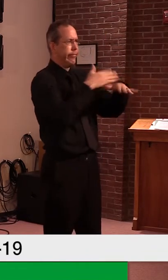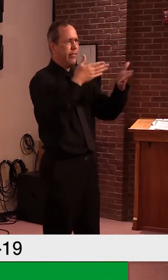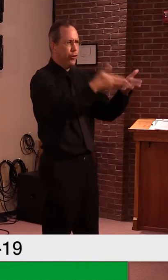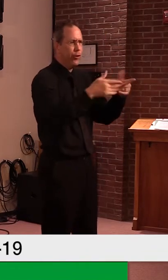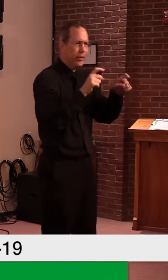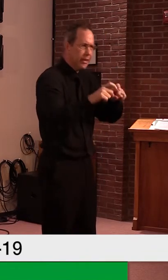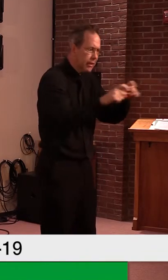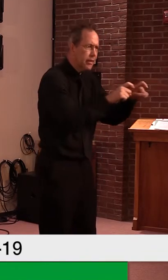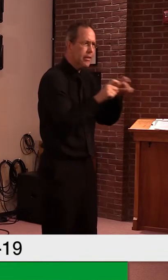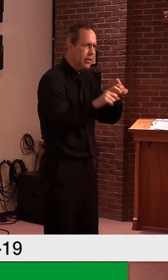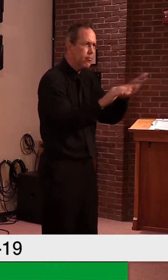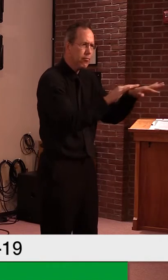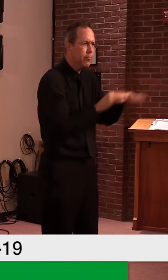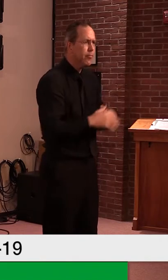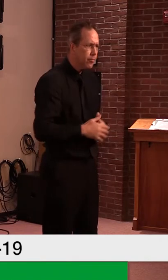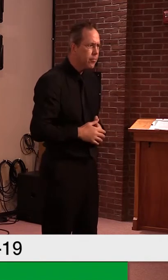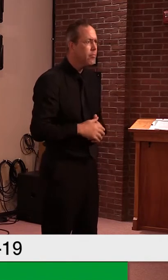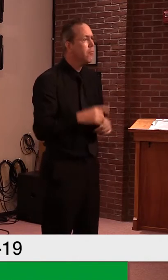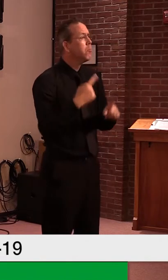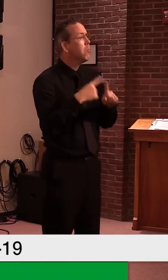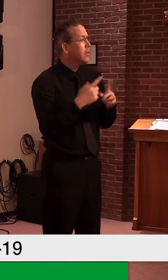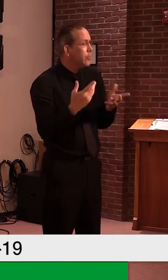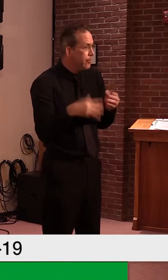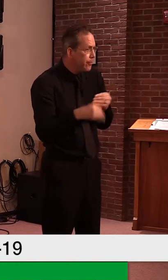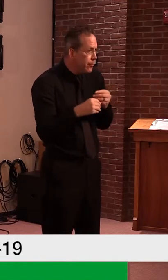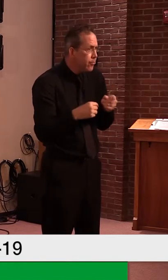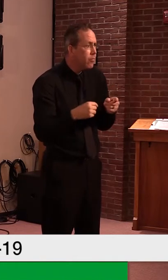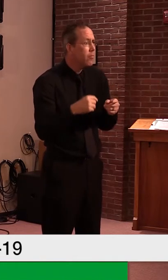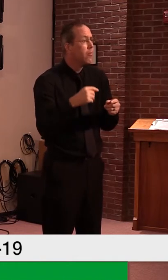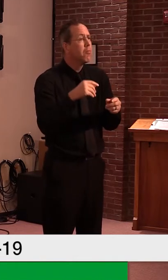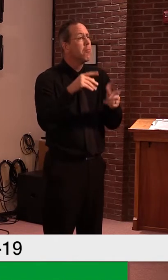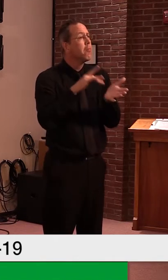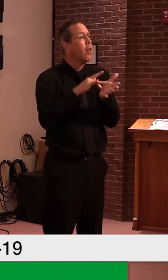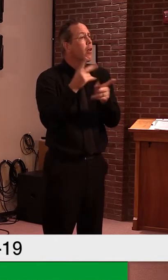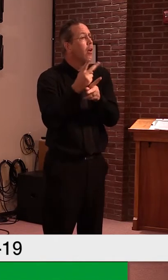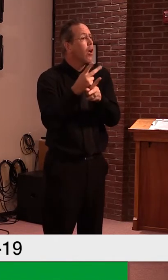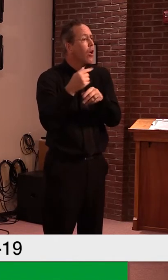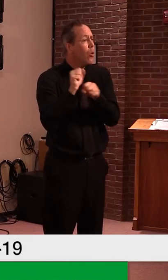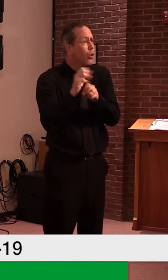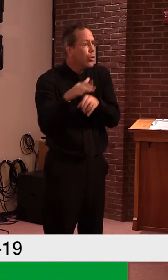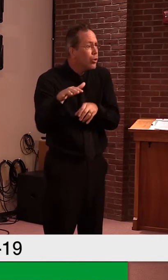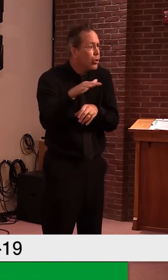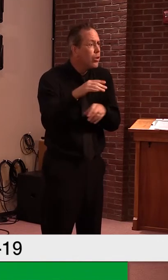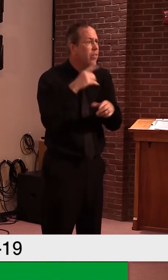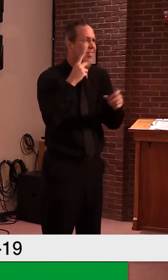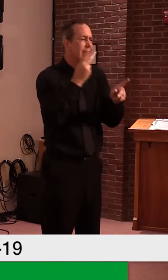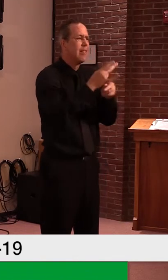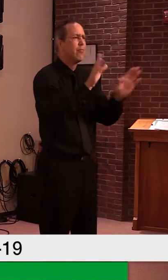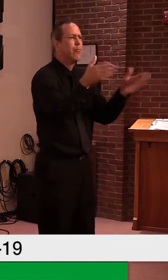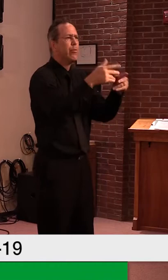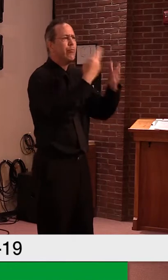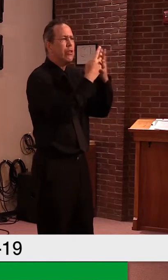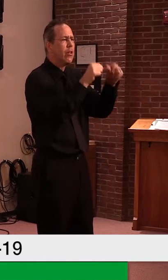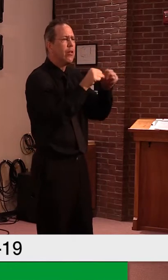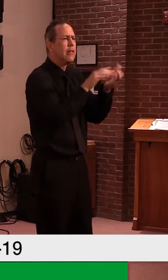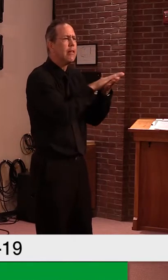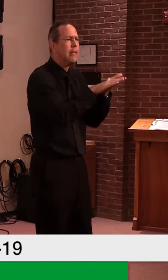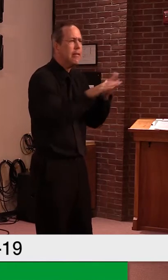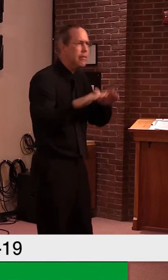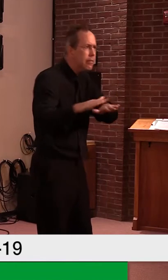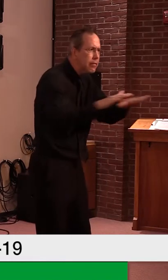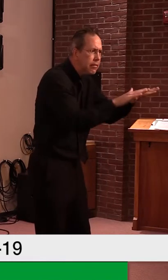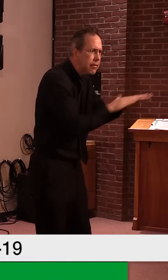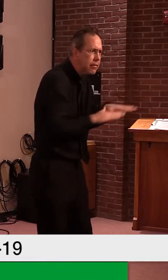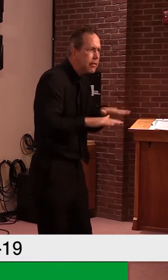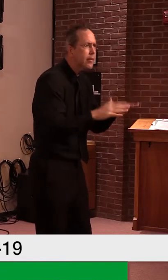we want the essentials of medic, uh, medical care, sanitation, and other, uh, particulars of the Vermont,